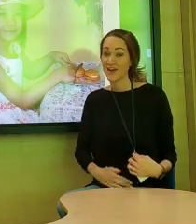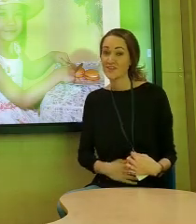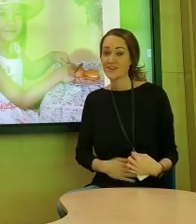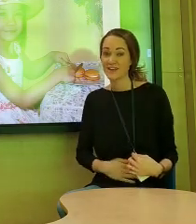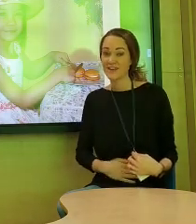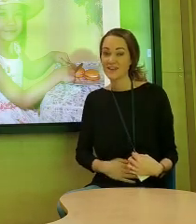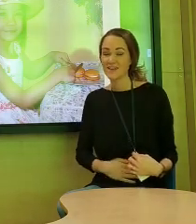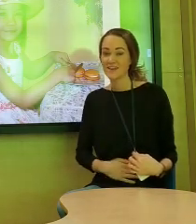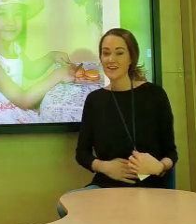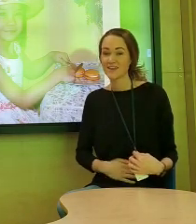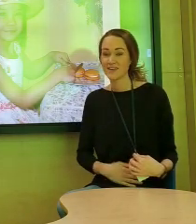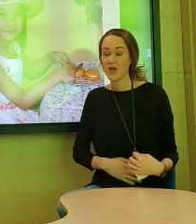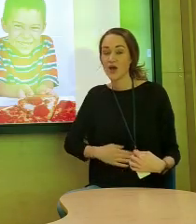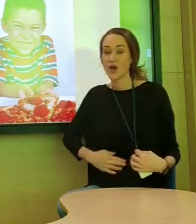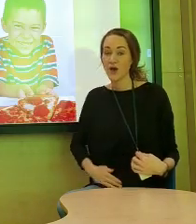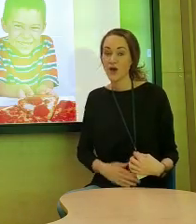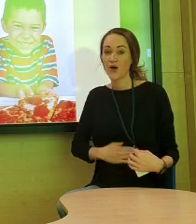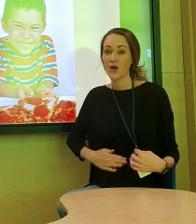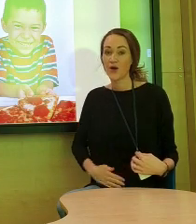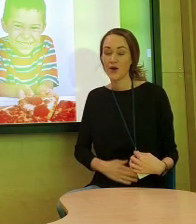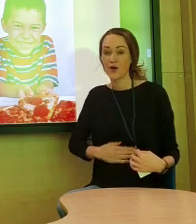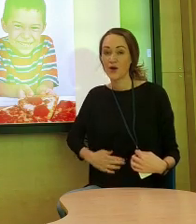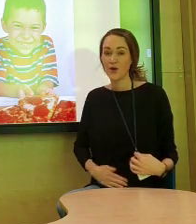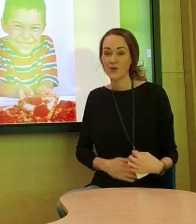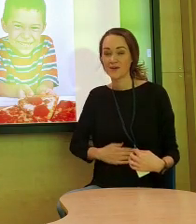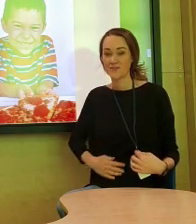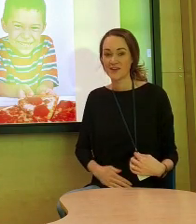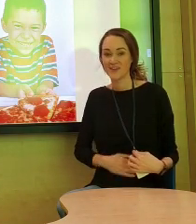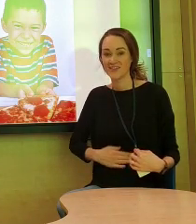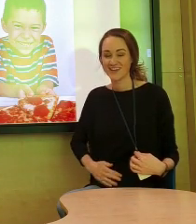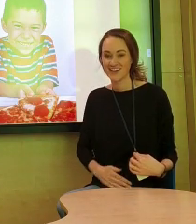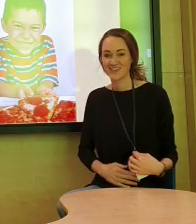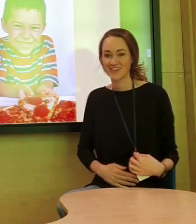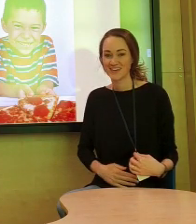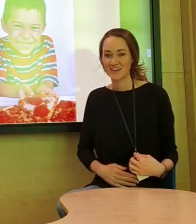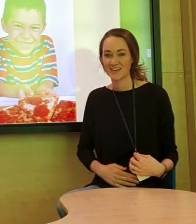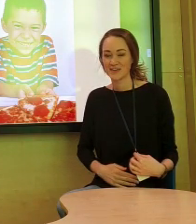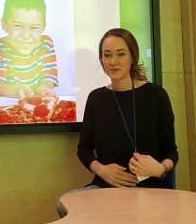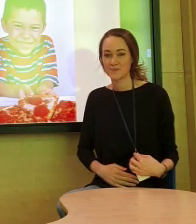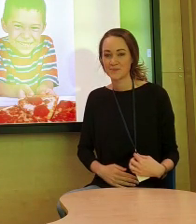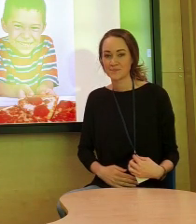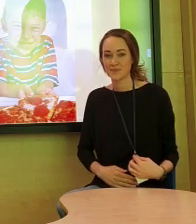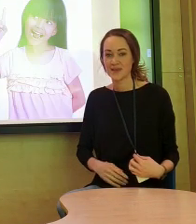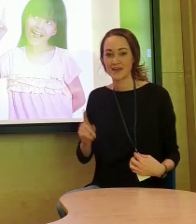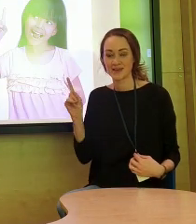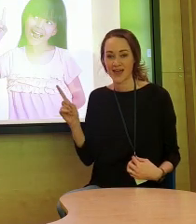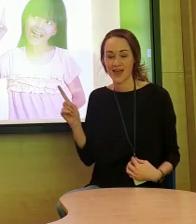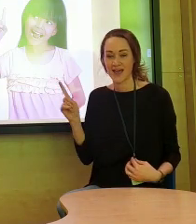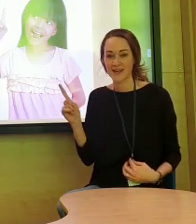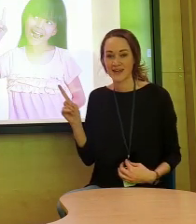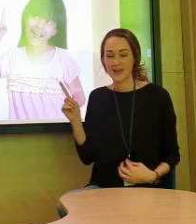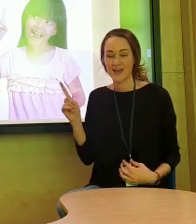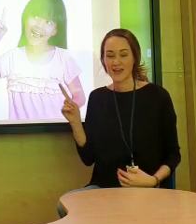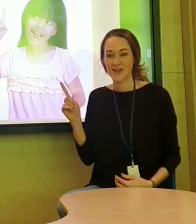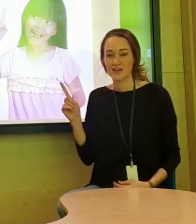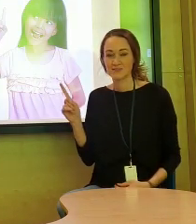hungry. Oh, I'm very hungry. Can I have